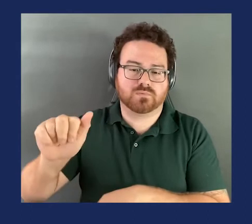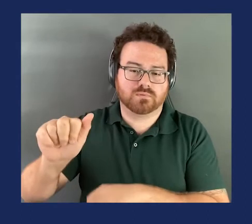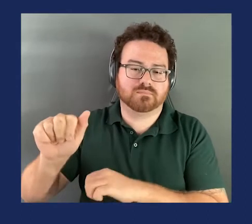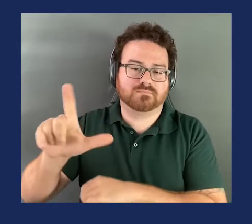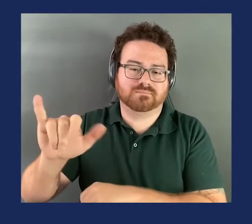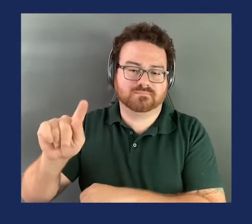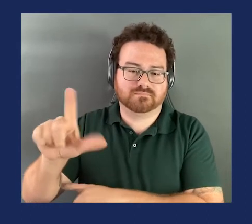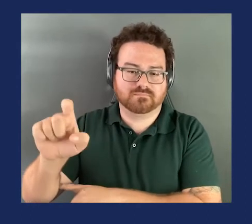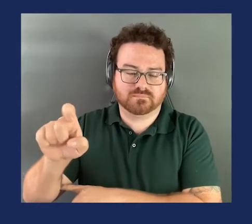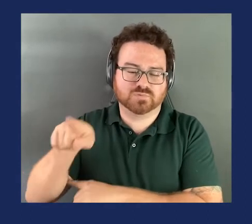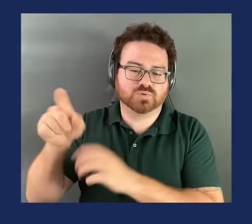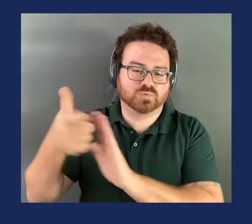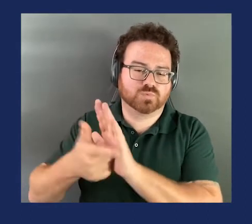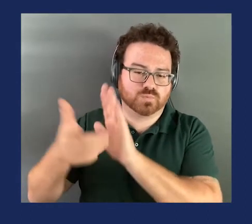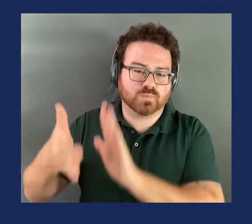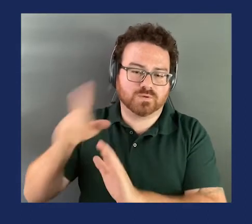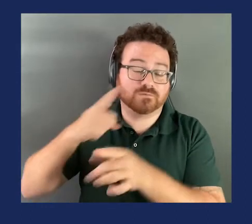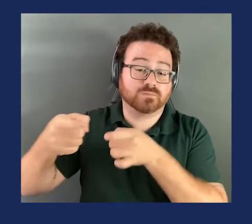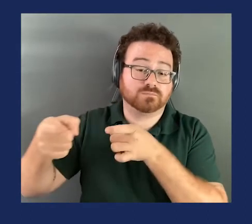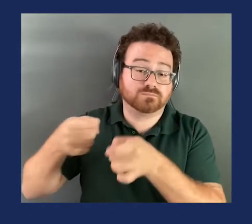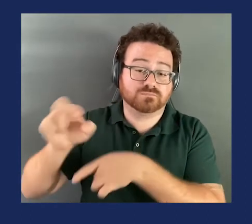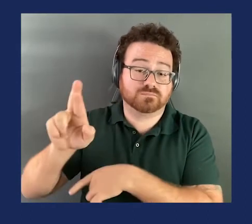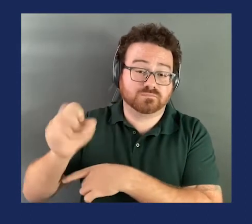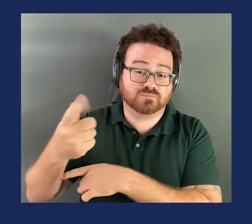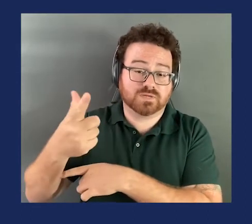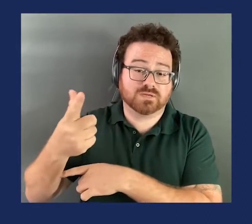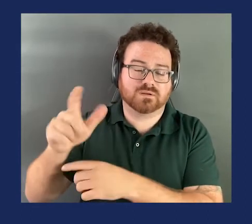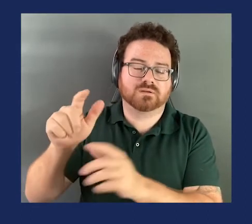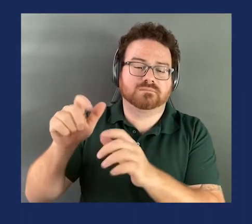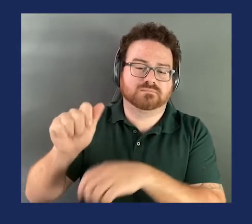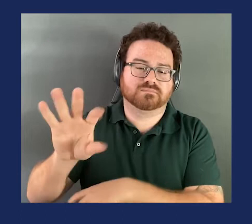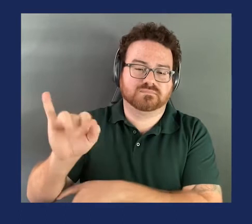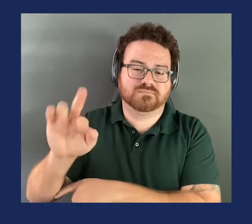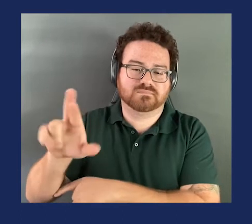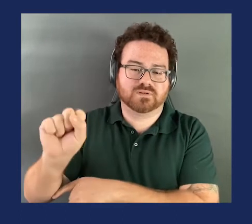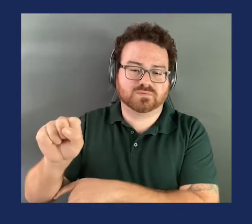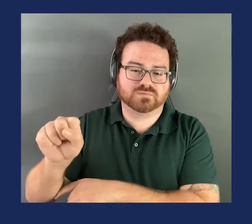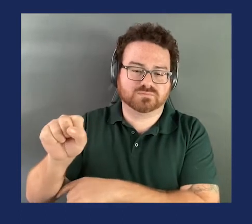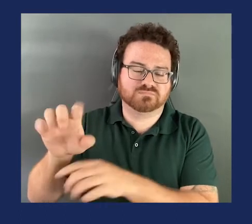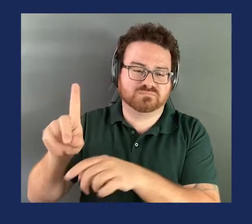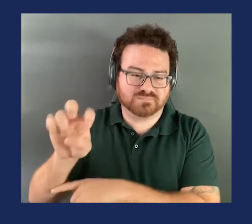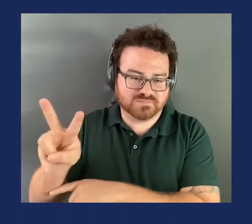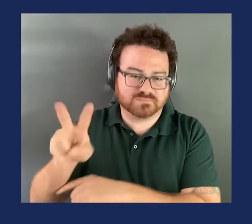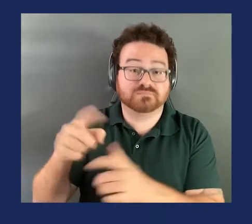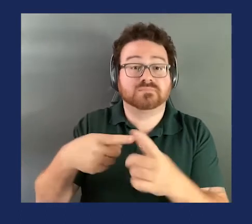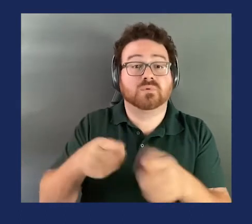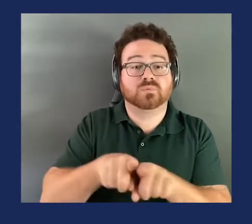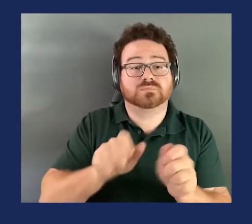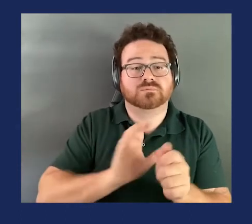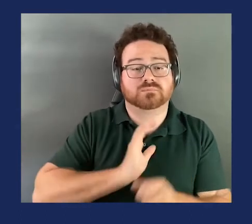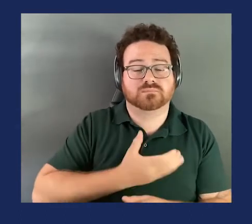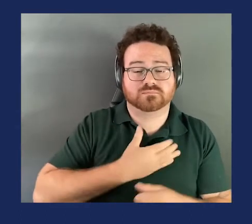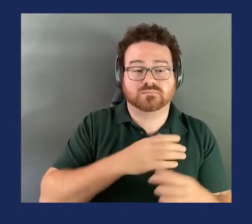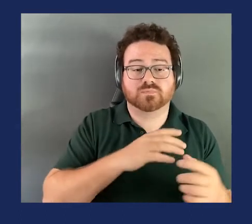Division. Also in attendance are Alex Moscoso, Associate Executive Director